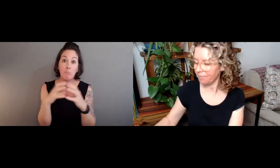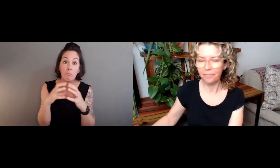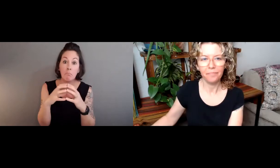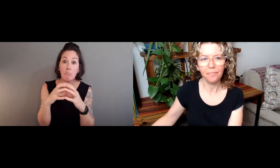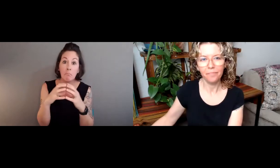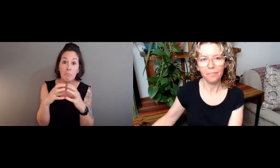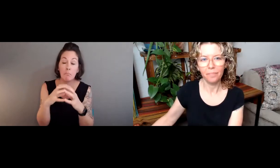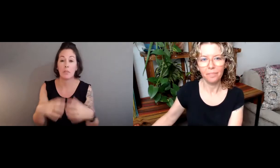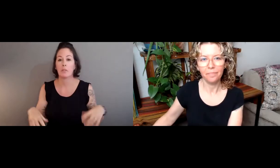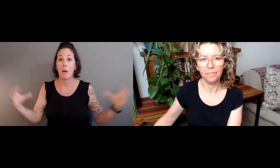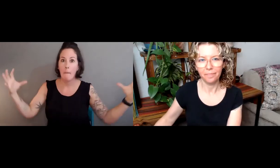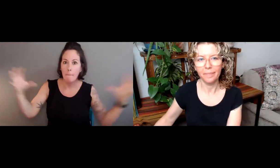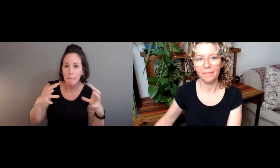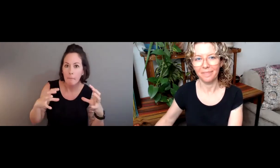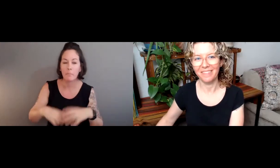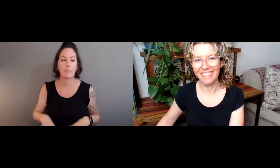glossing.